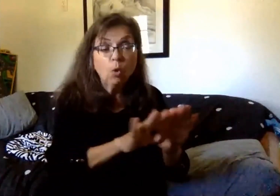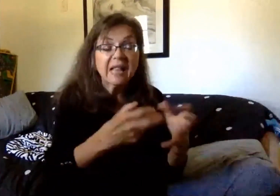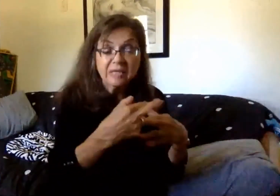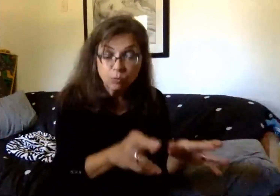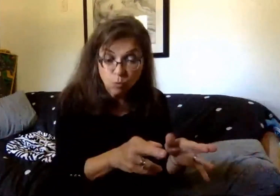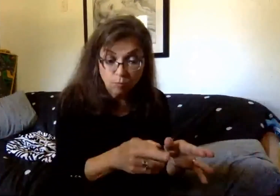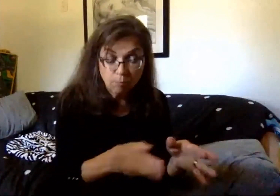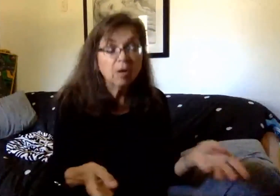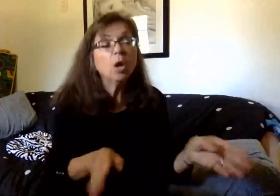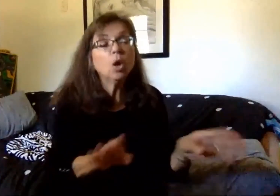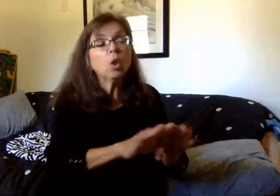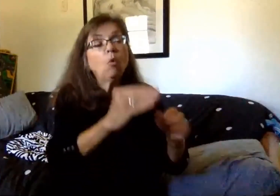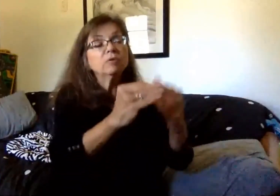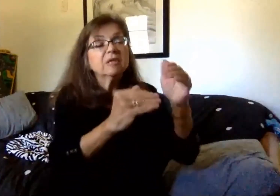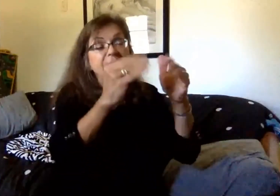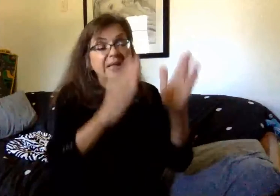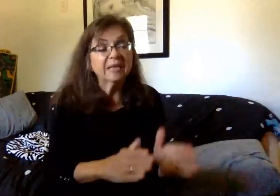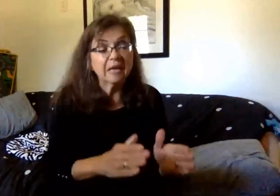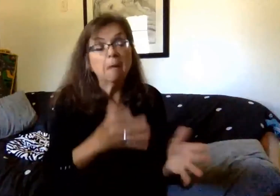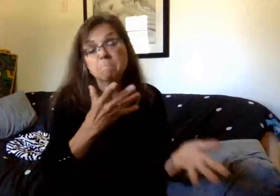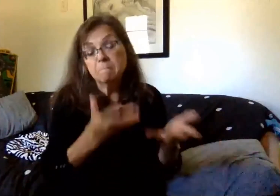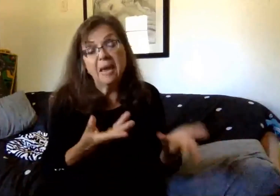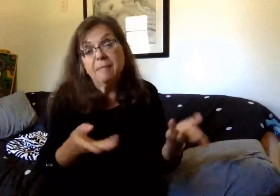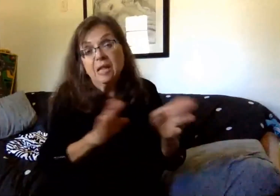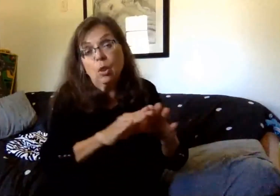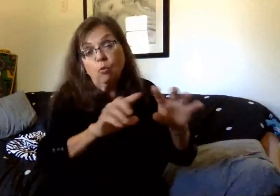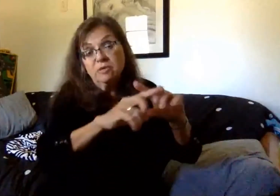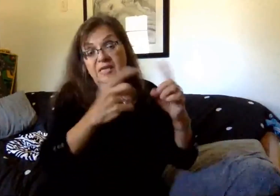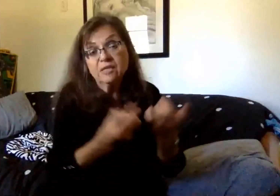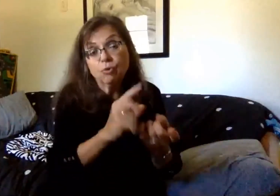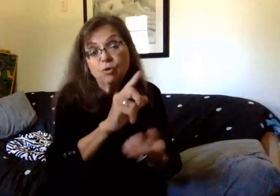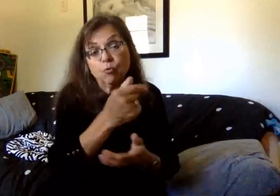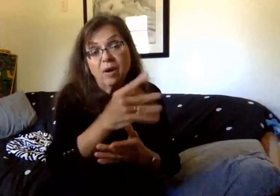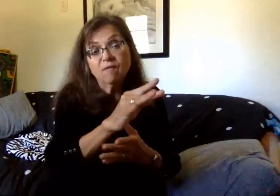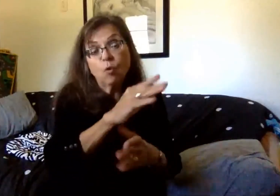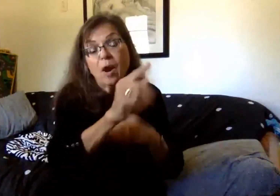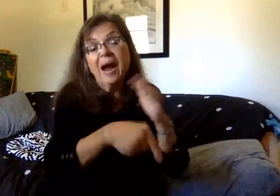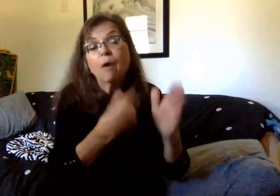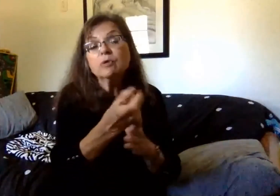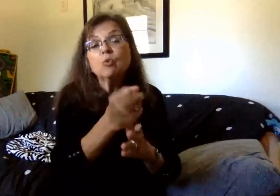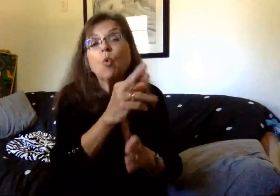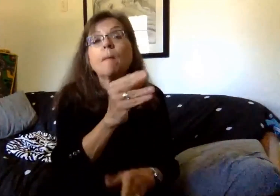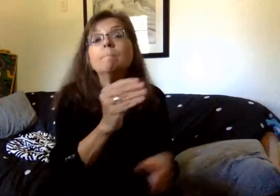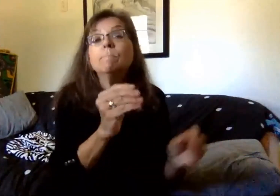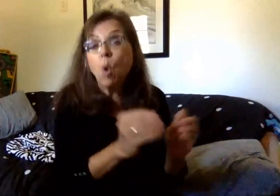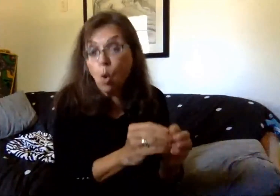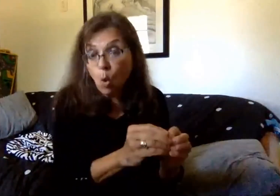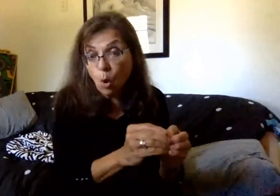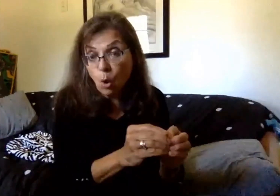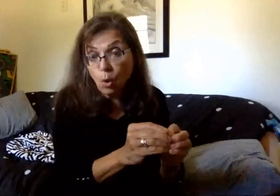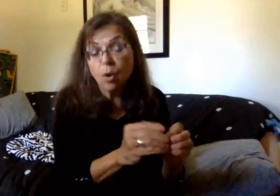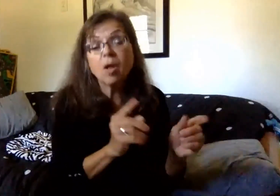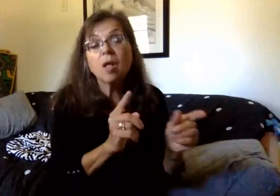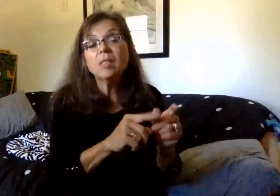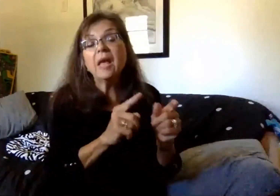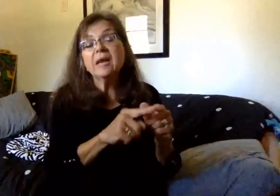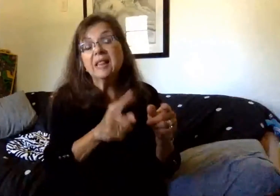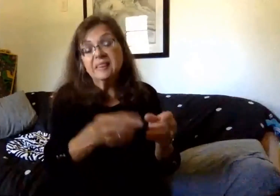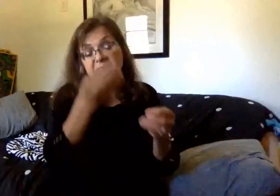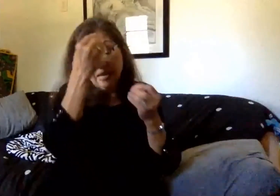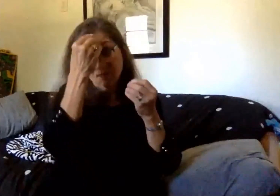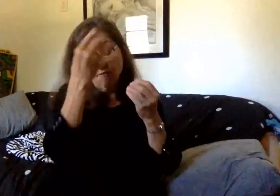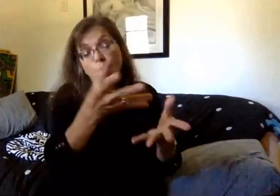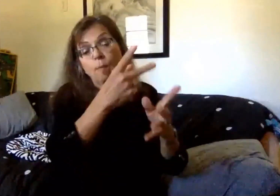building, or the district for 24 hours or more. The Department of Health will notify the superintendent or designated